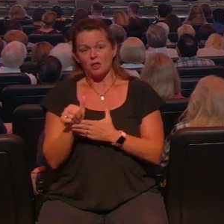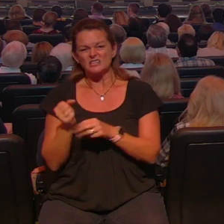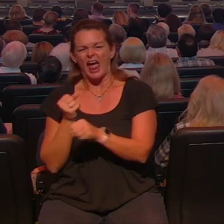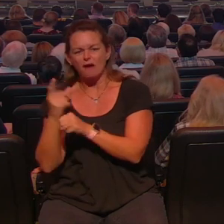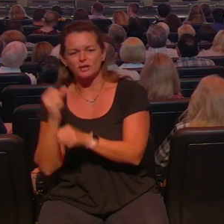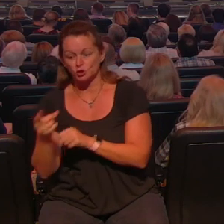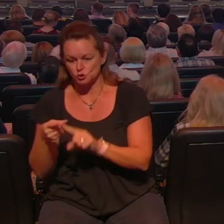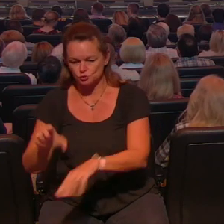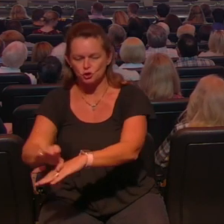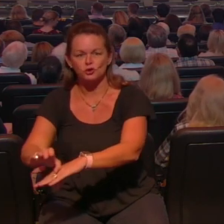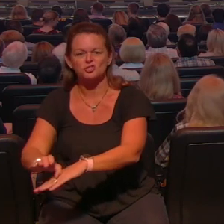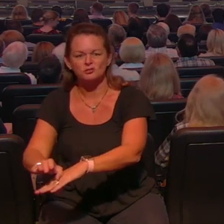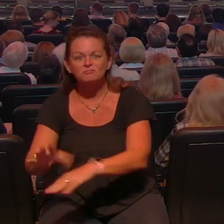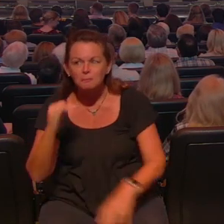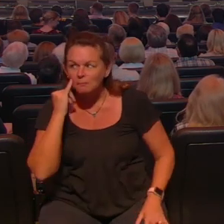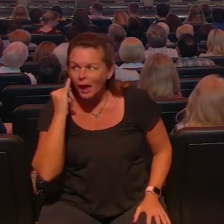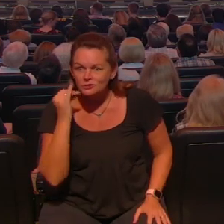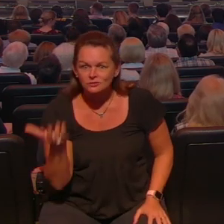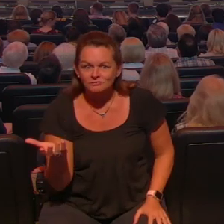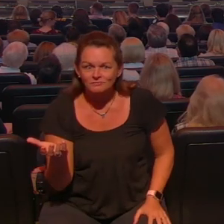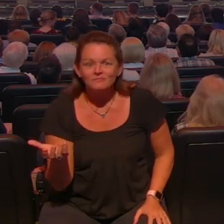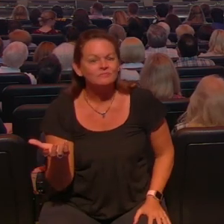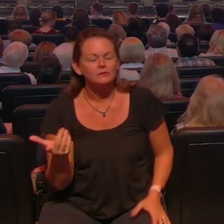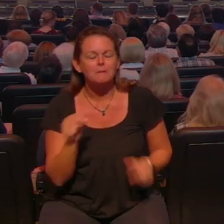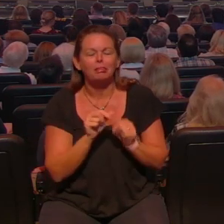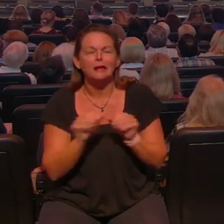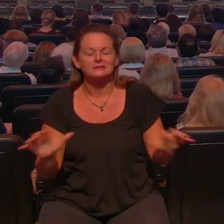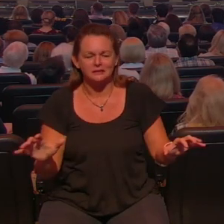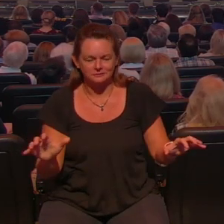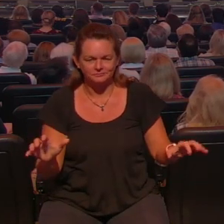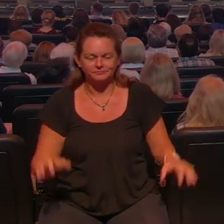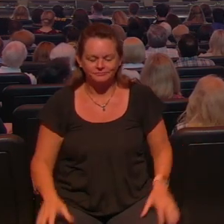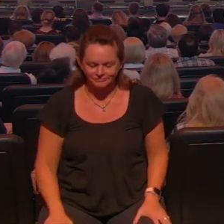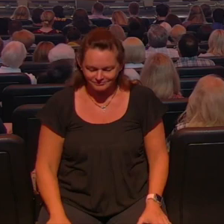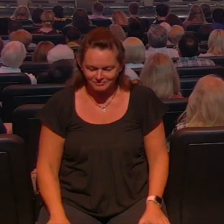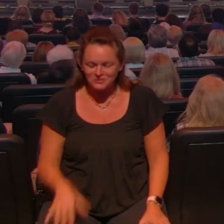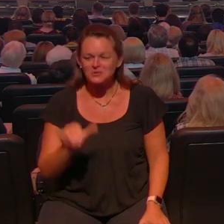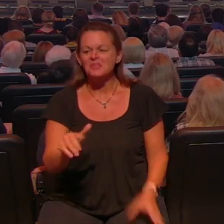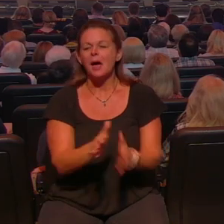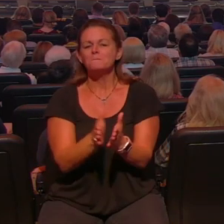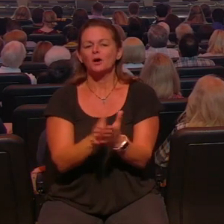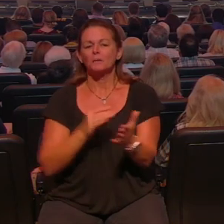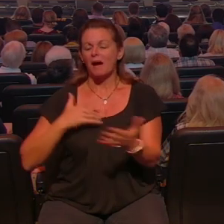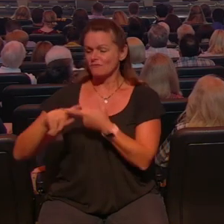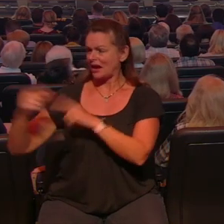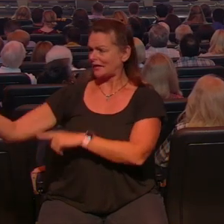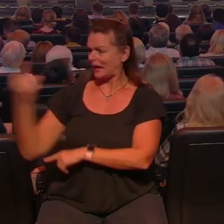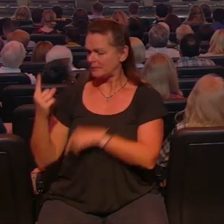so it's just phenomenal what God's done with it and in that book uh what happened was a friend of mine came and he said well you come on he had